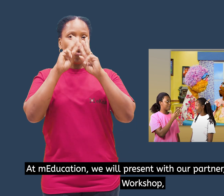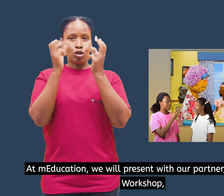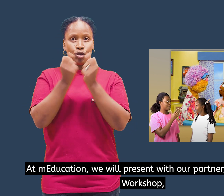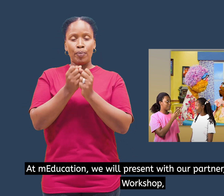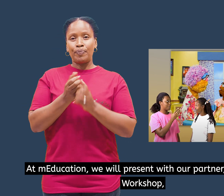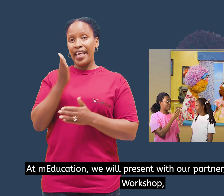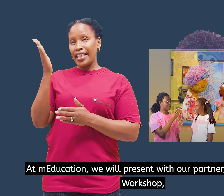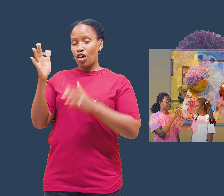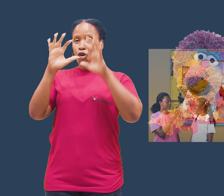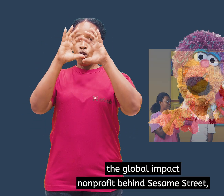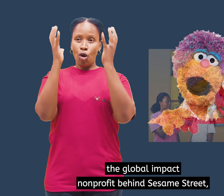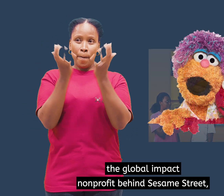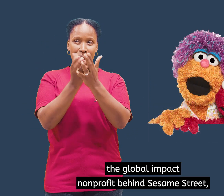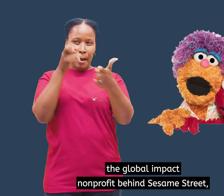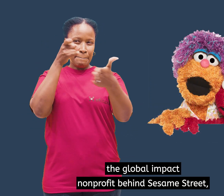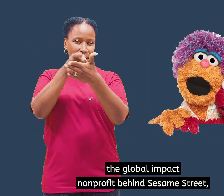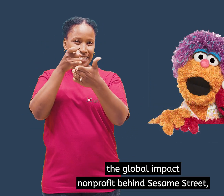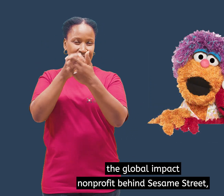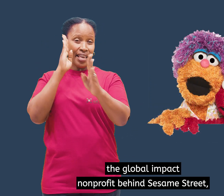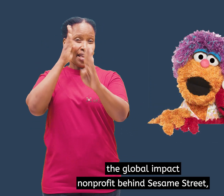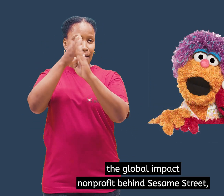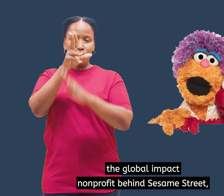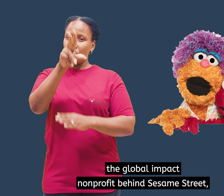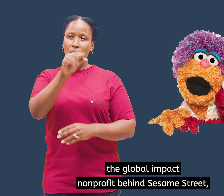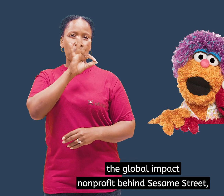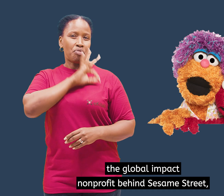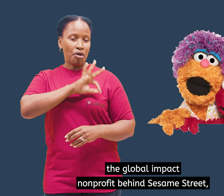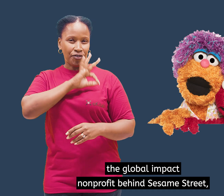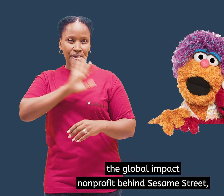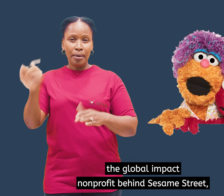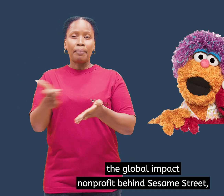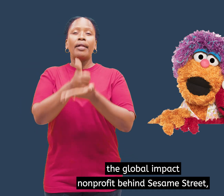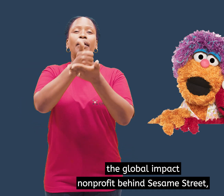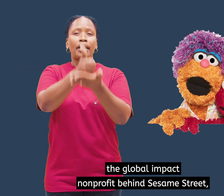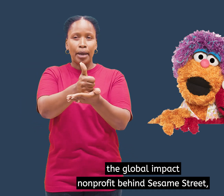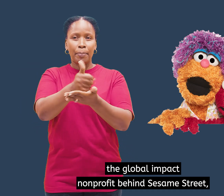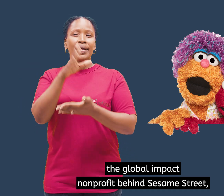the global impact nonprofit behind Sesame Street,